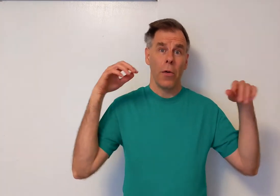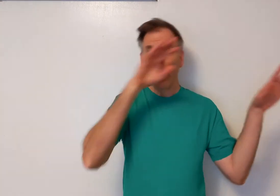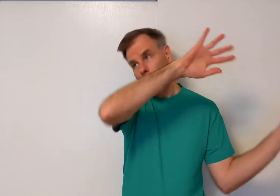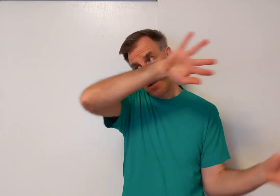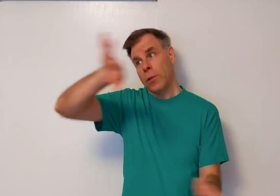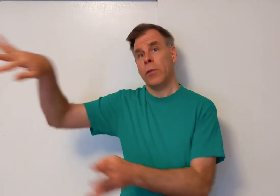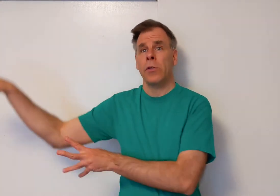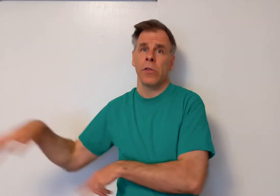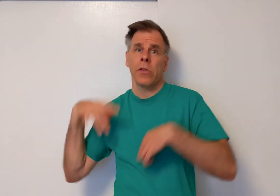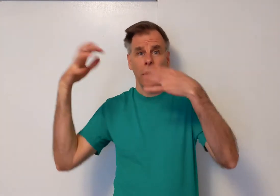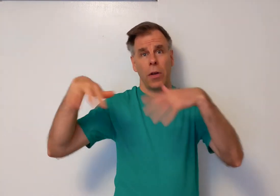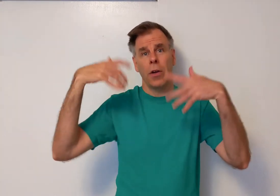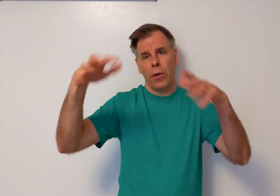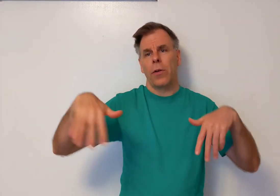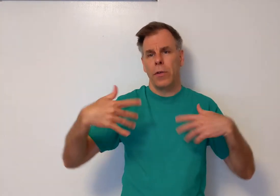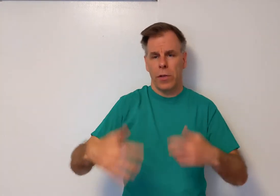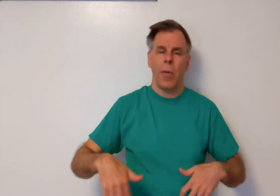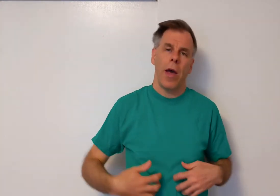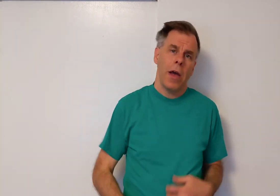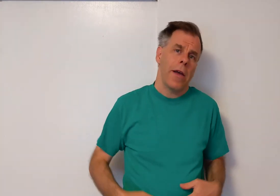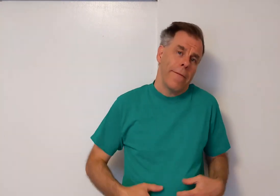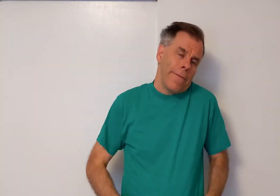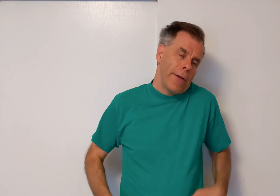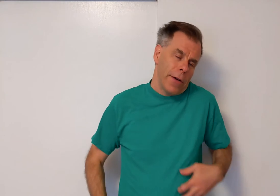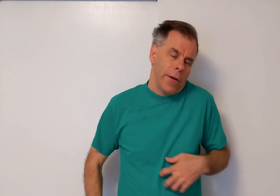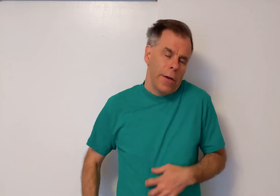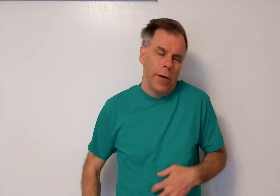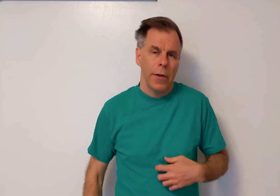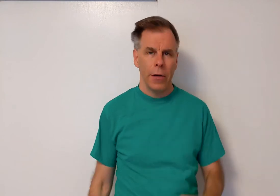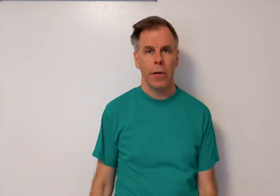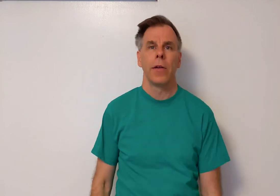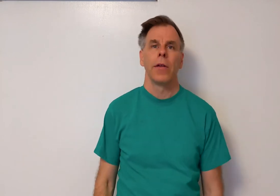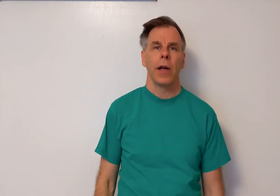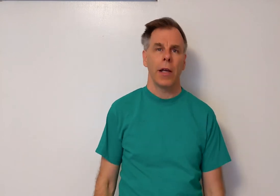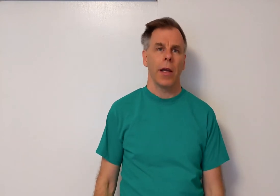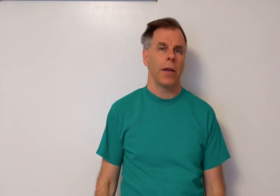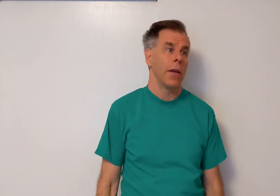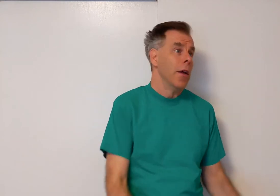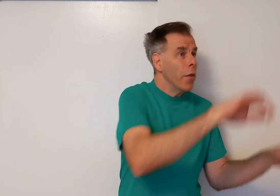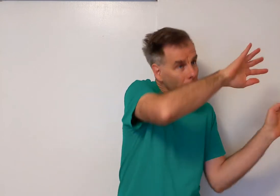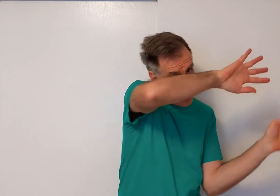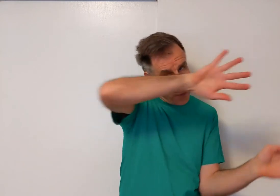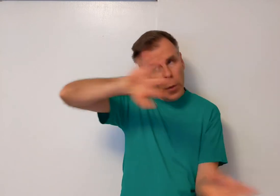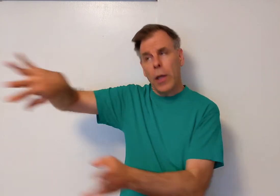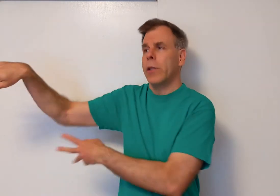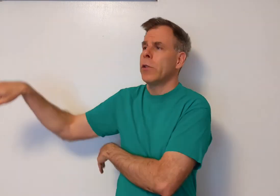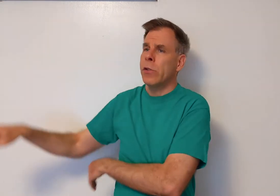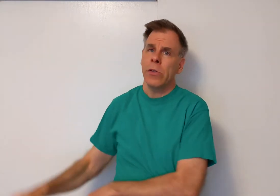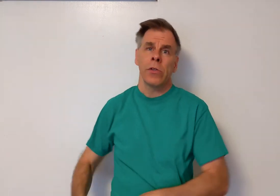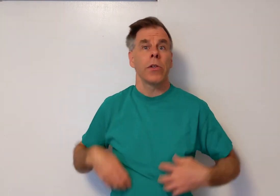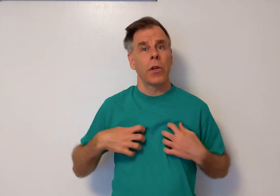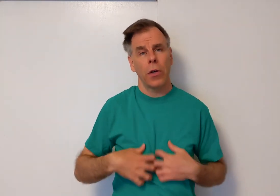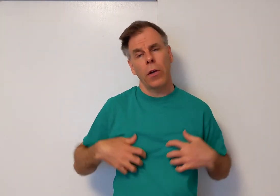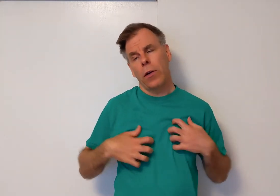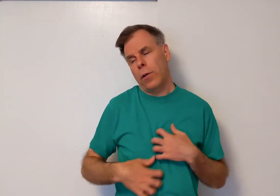wind curls my fur. Again. The wind curls